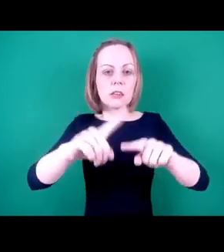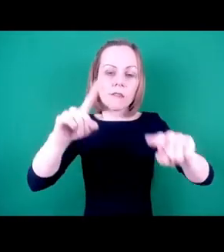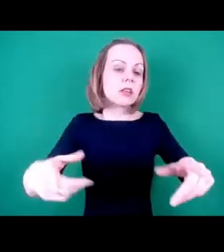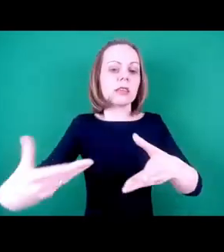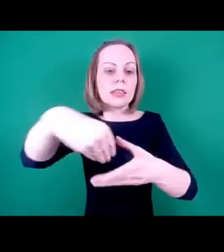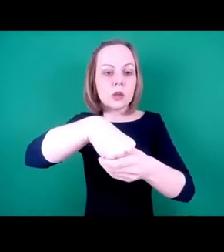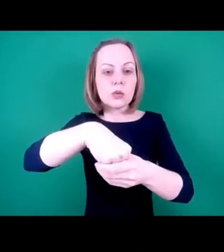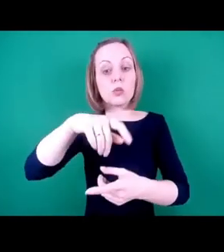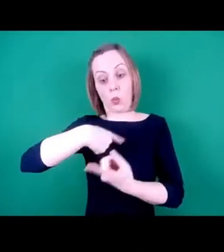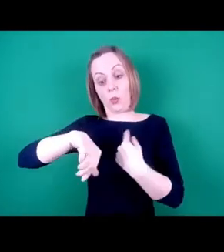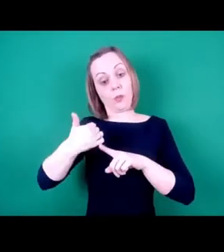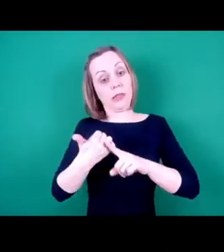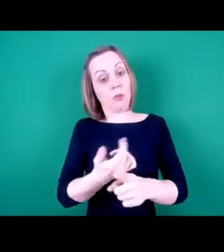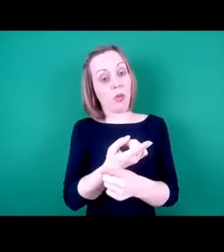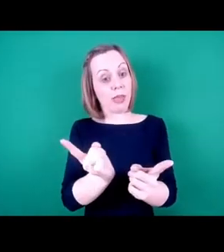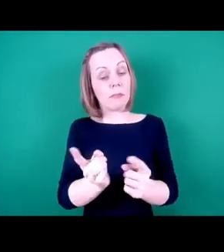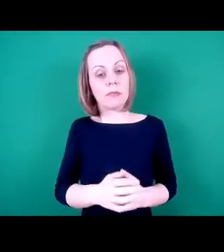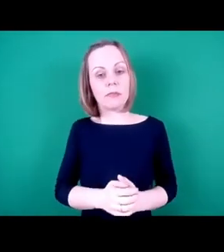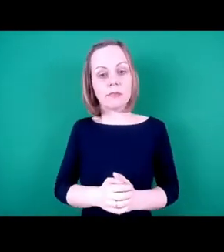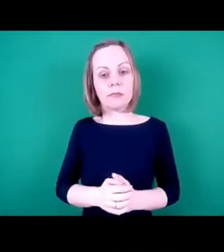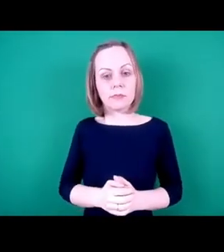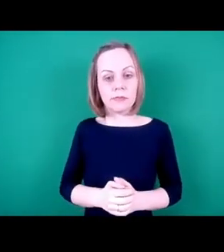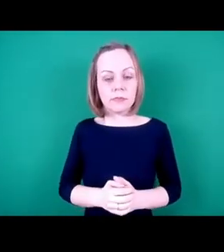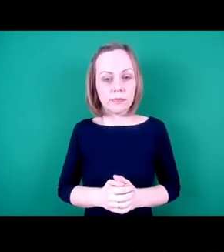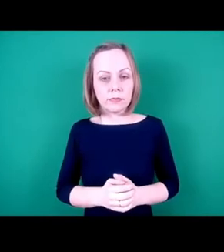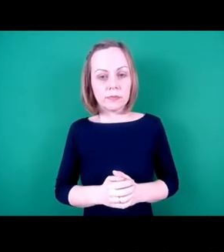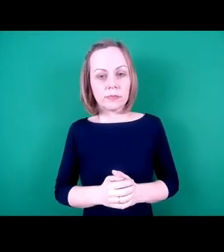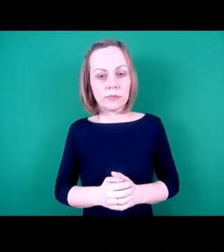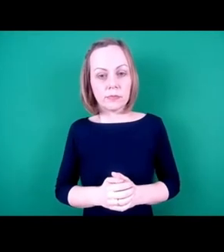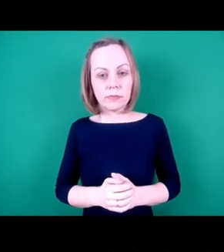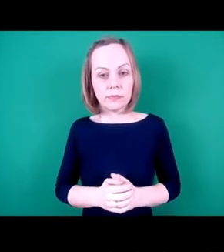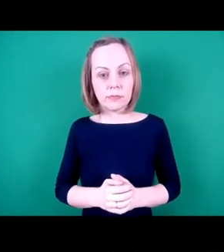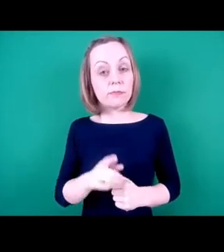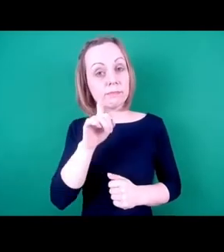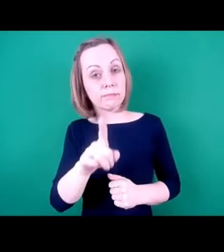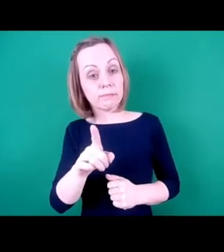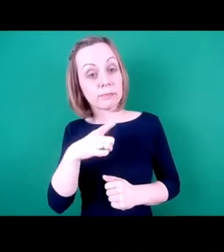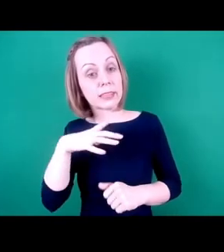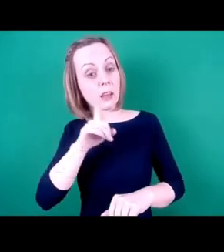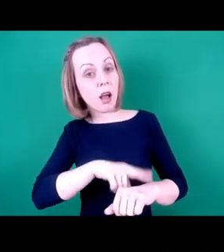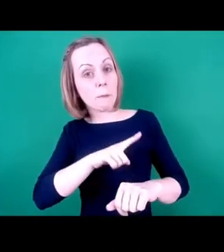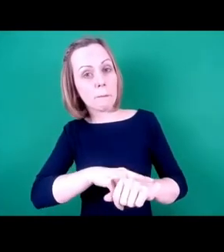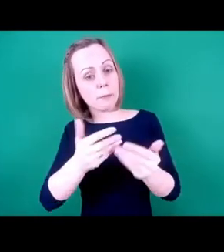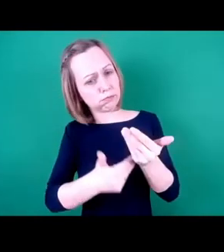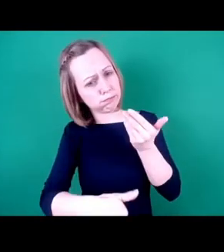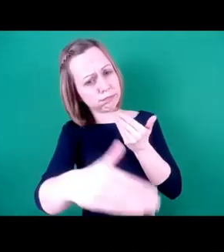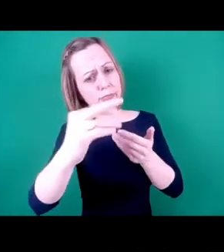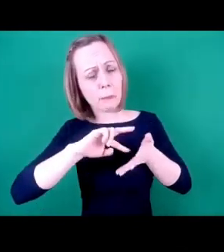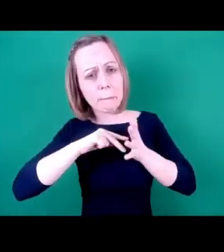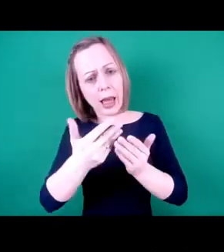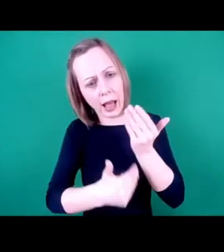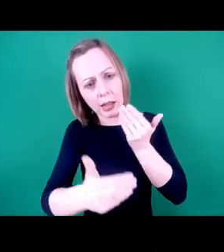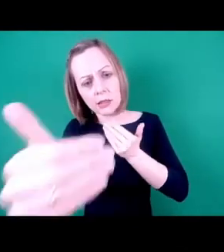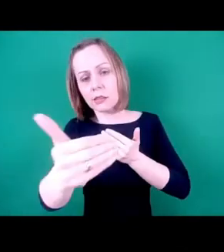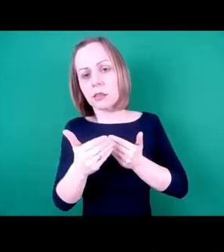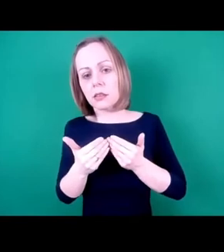And this takes time, long-term strategy time. It takes resources